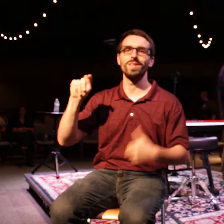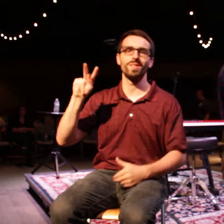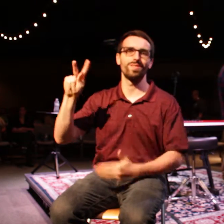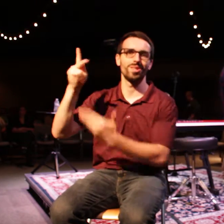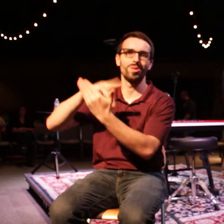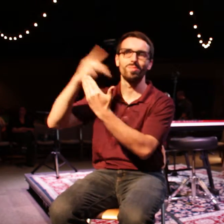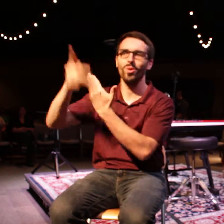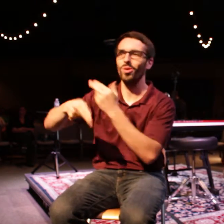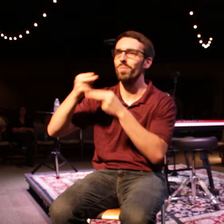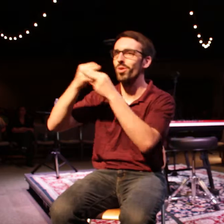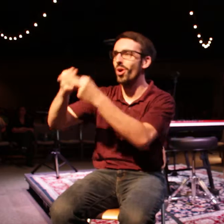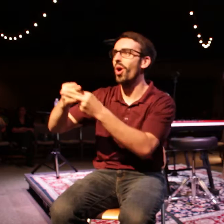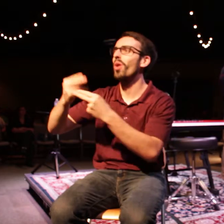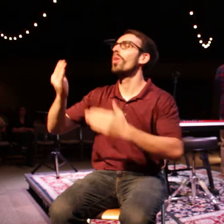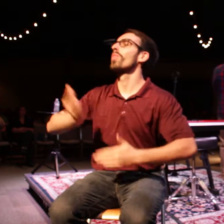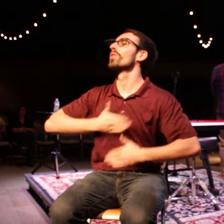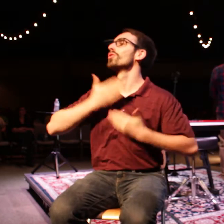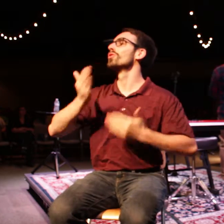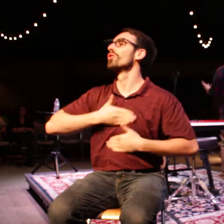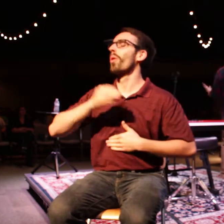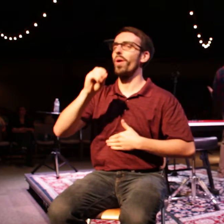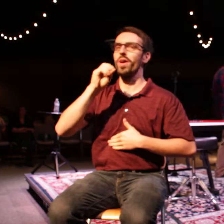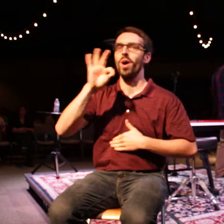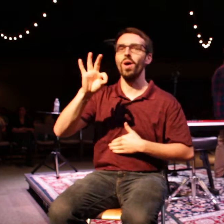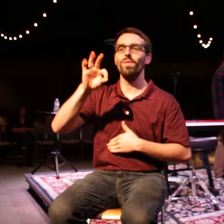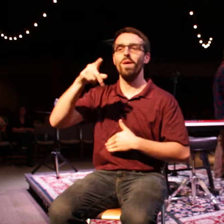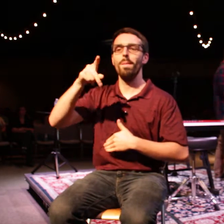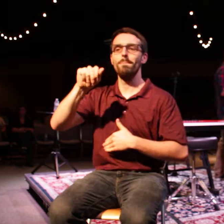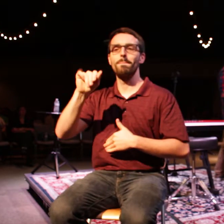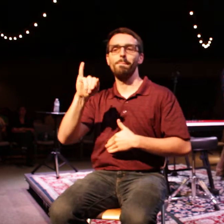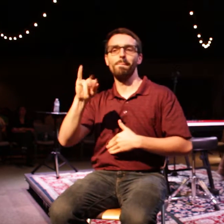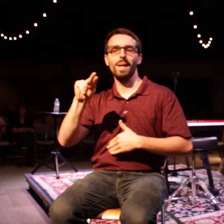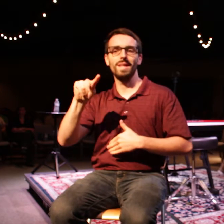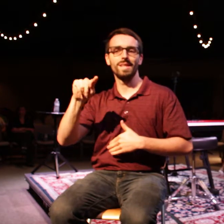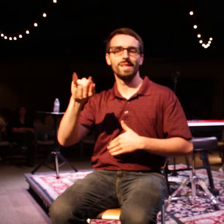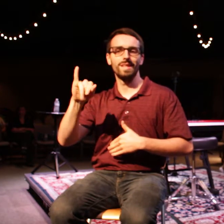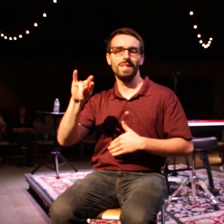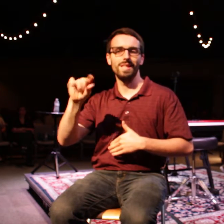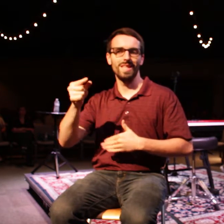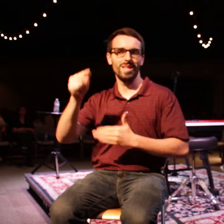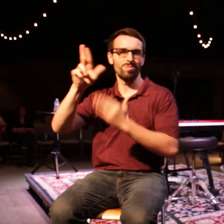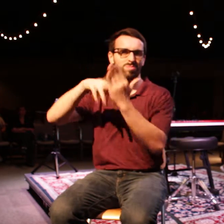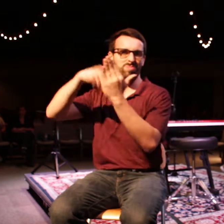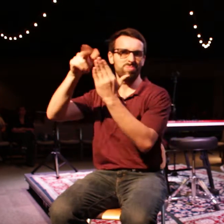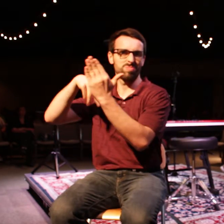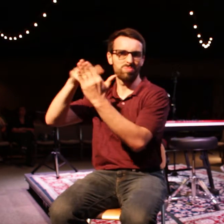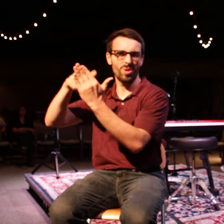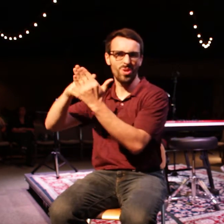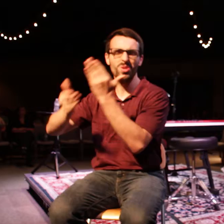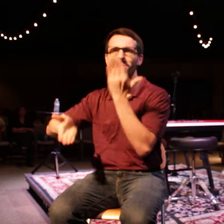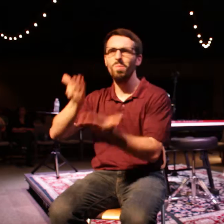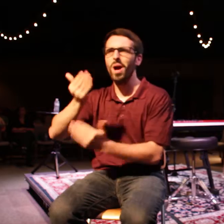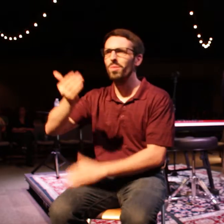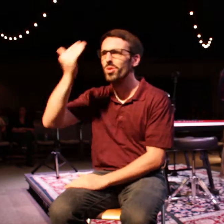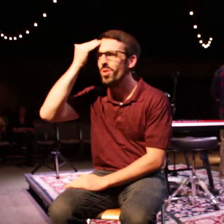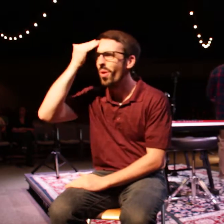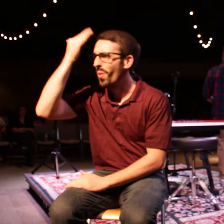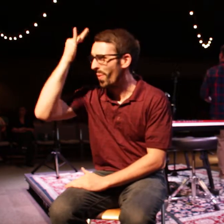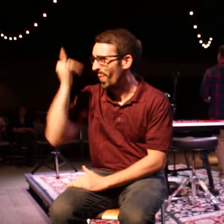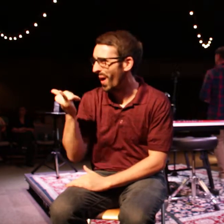guessing most of you who raised your hand just now, you know who he is. You probably know who he is because of like YouTube. He has blown